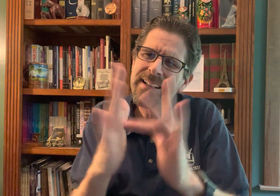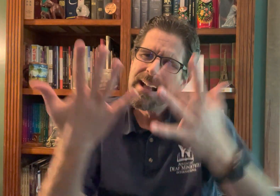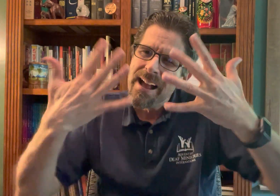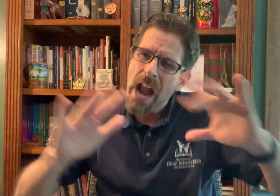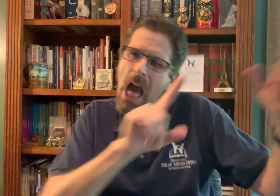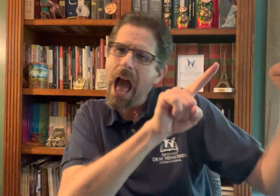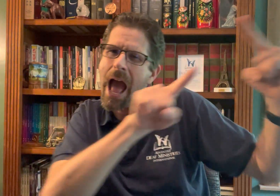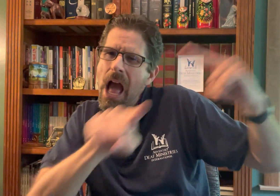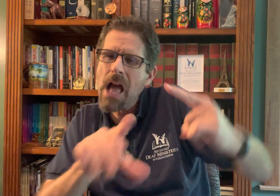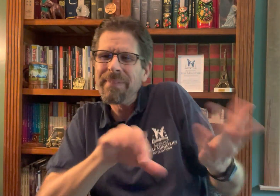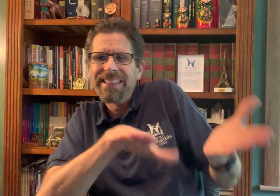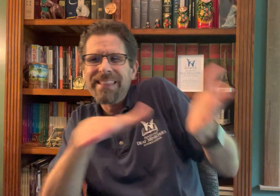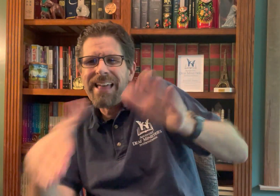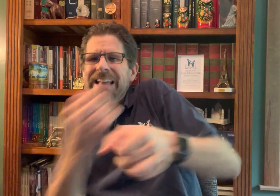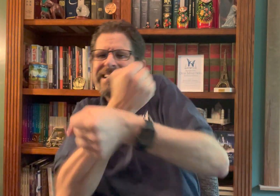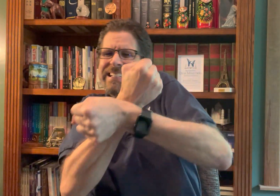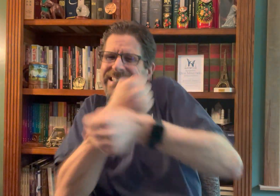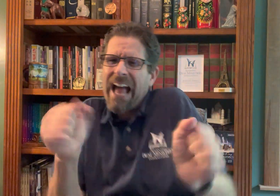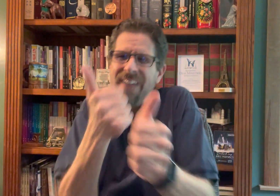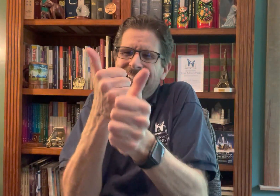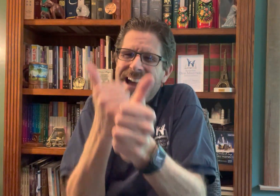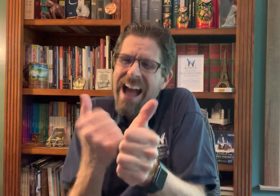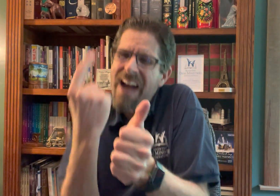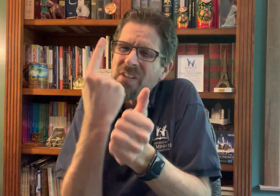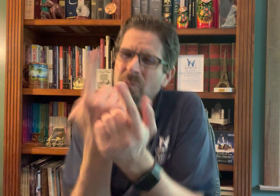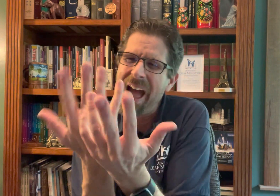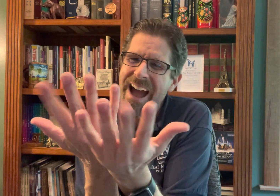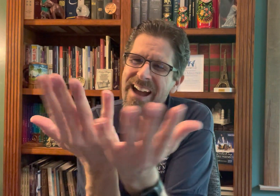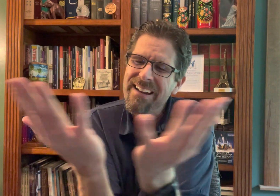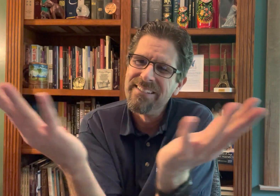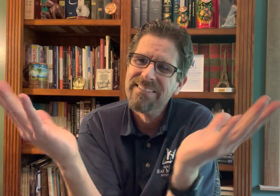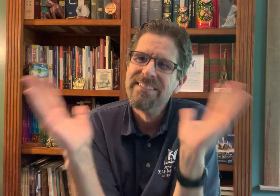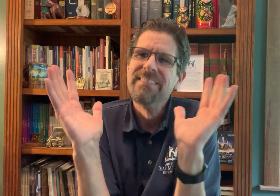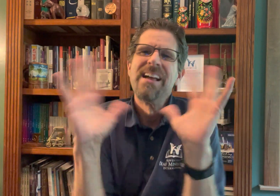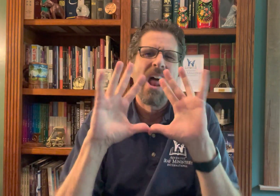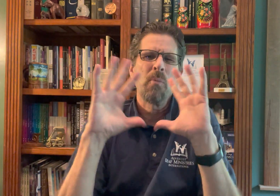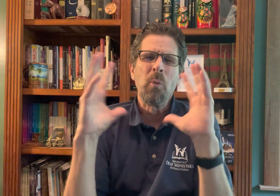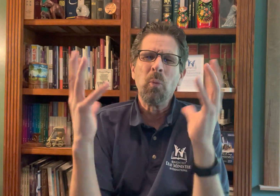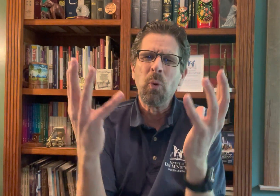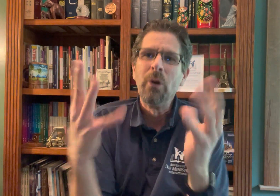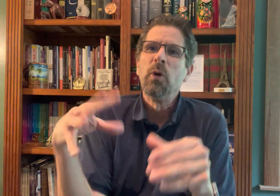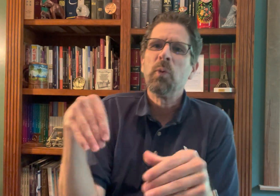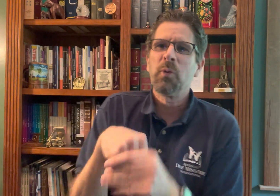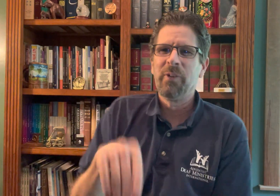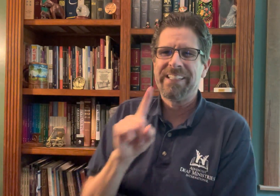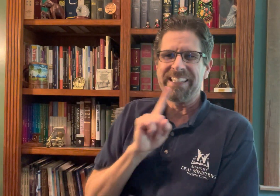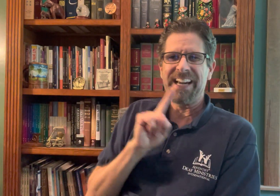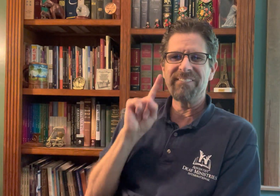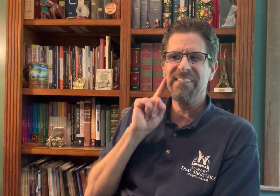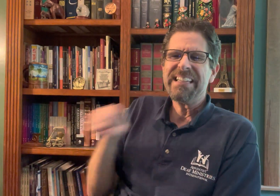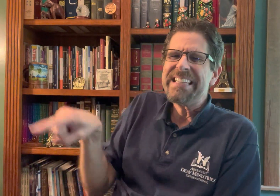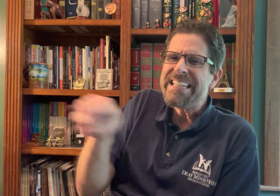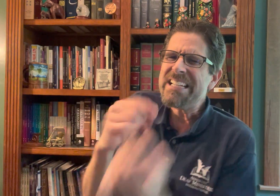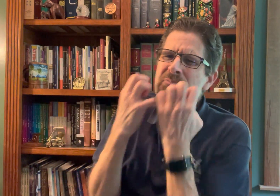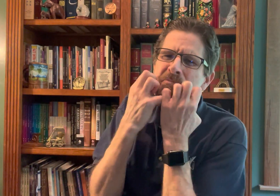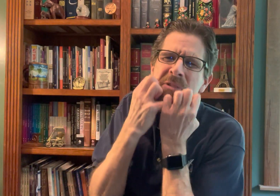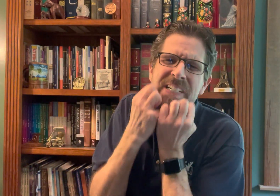message of hope. Jesus has already come to save everyone, including the deaf.